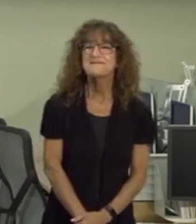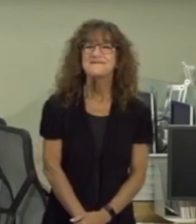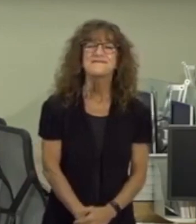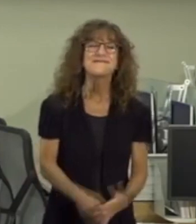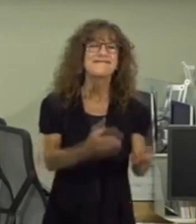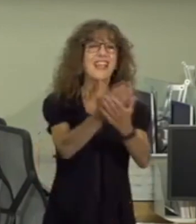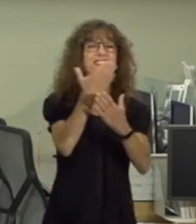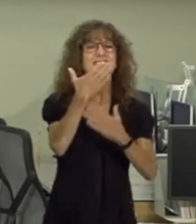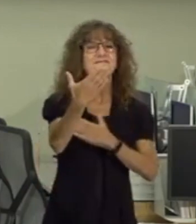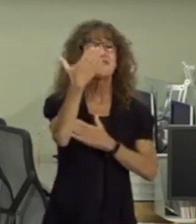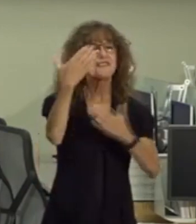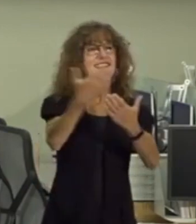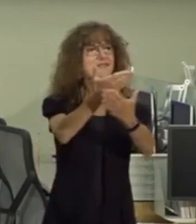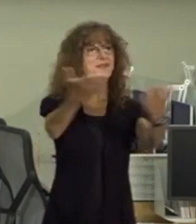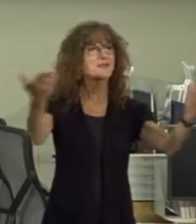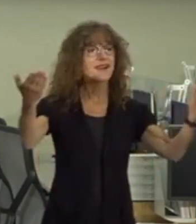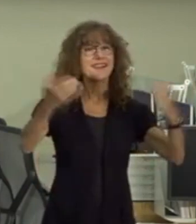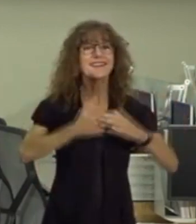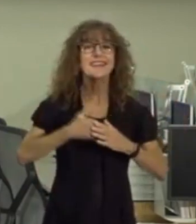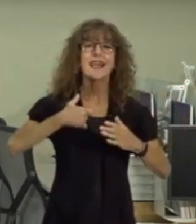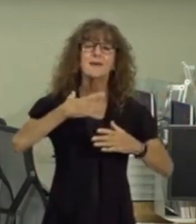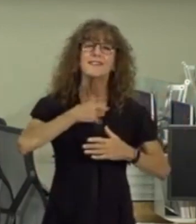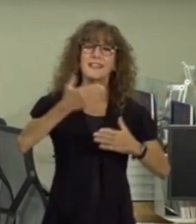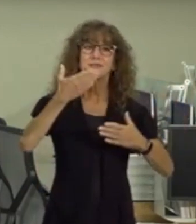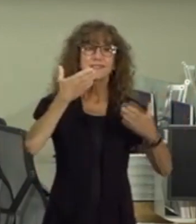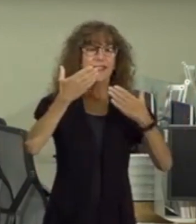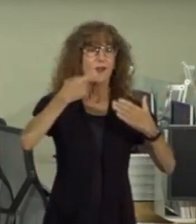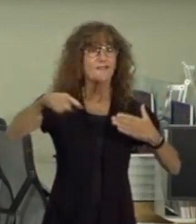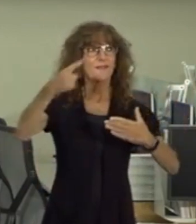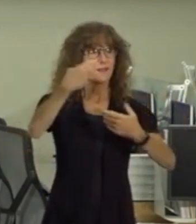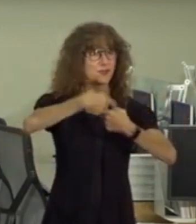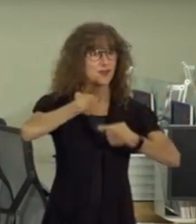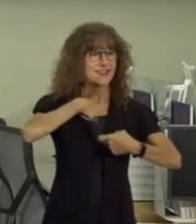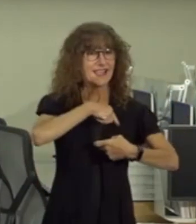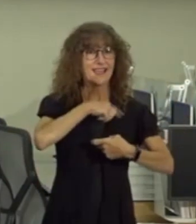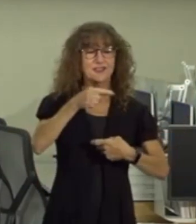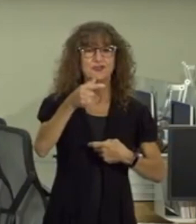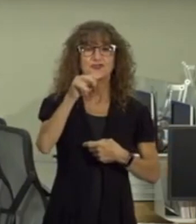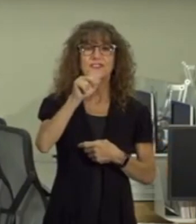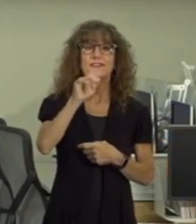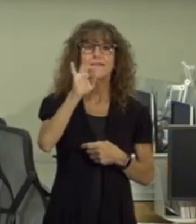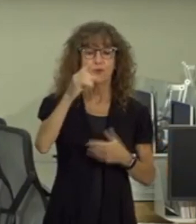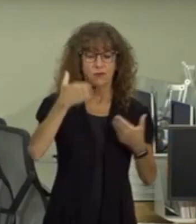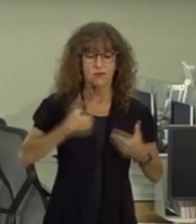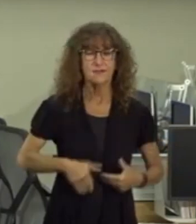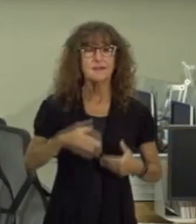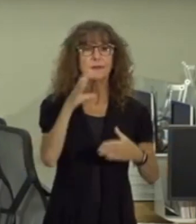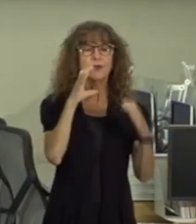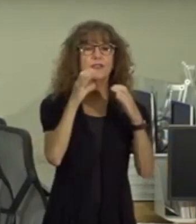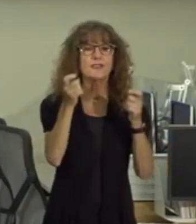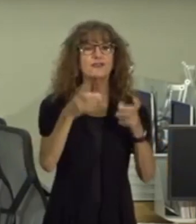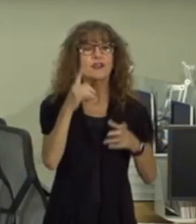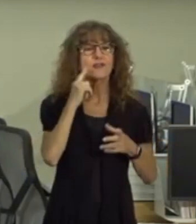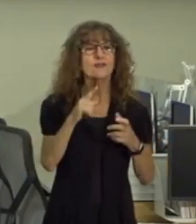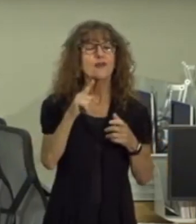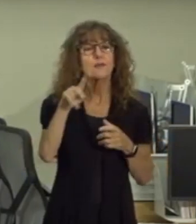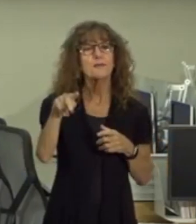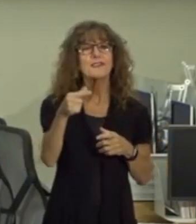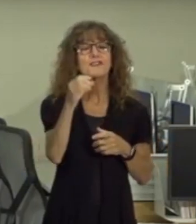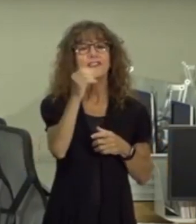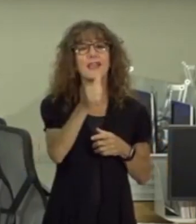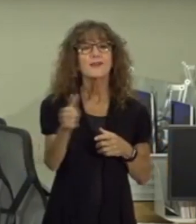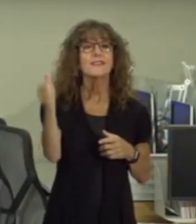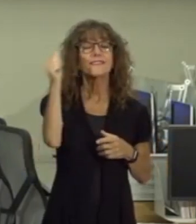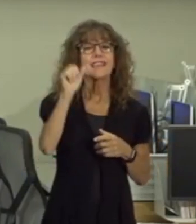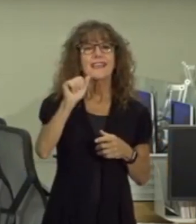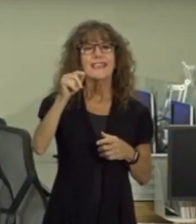all right good morning everyone like to thank you all for joining us I'm Gina Ford communications director for Prince George's County executive Angela also